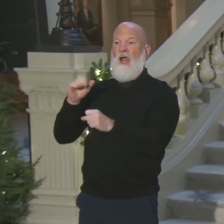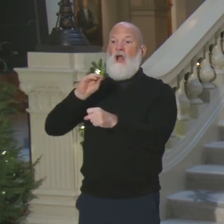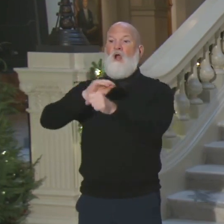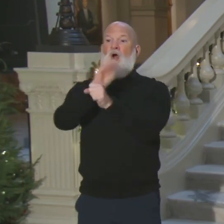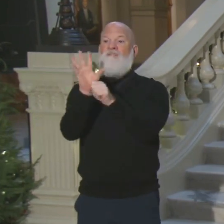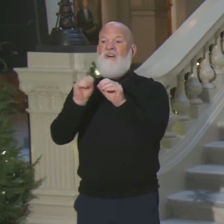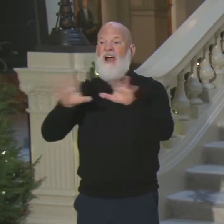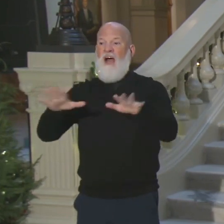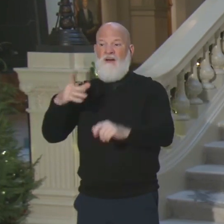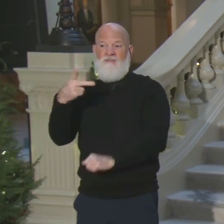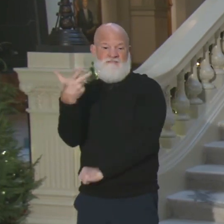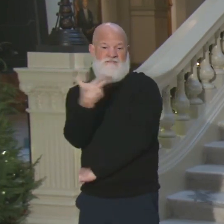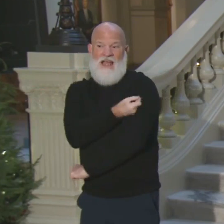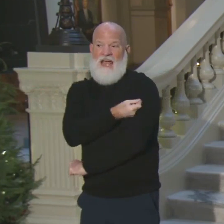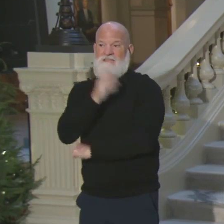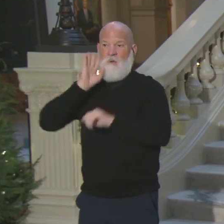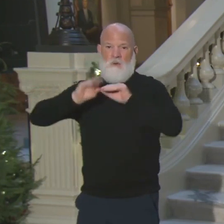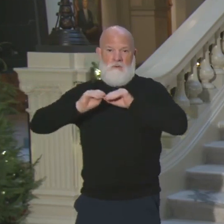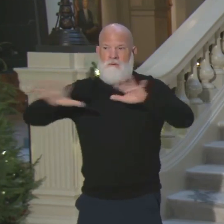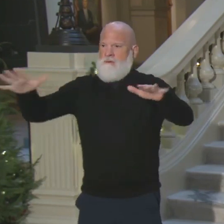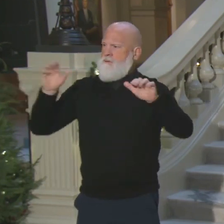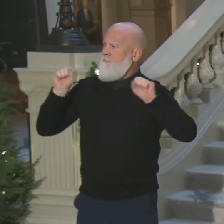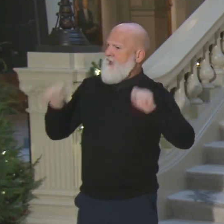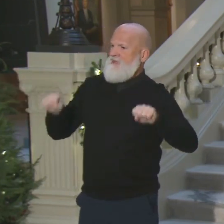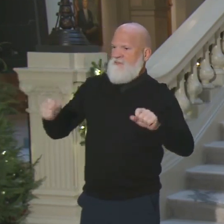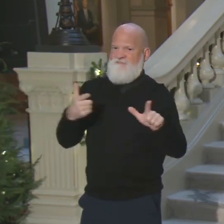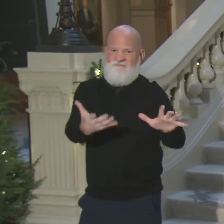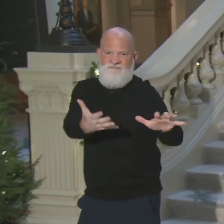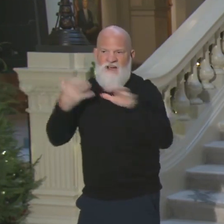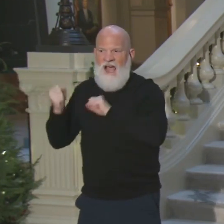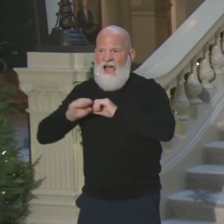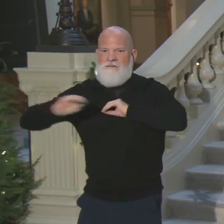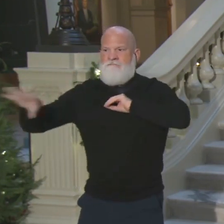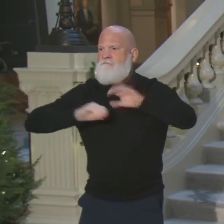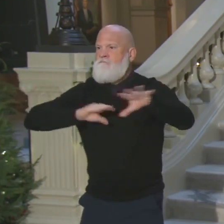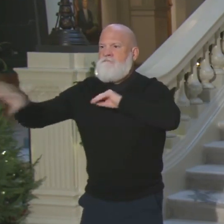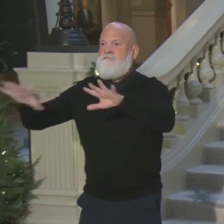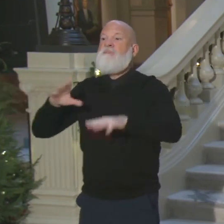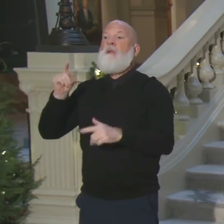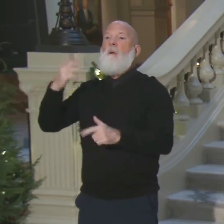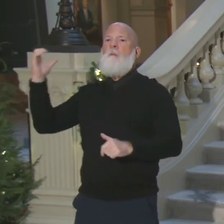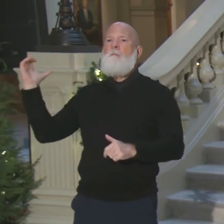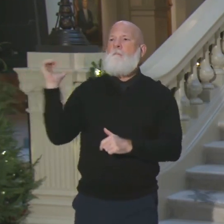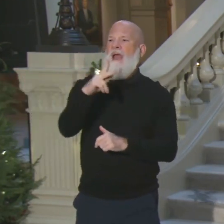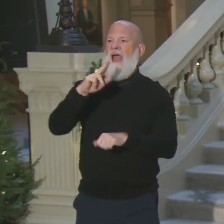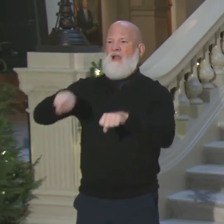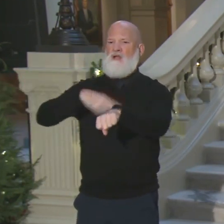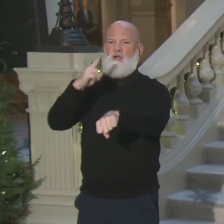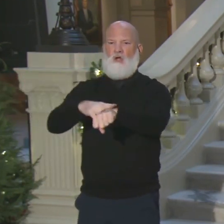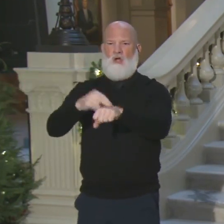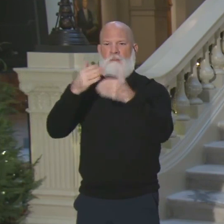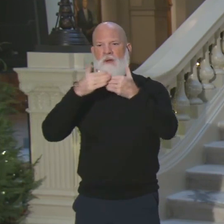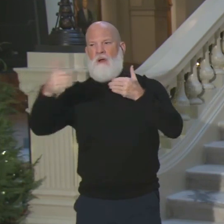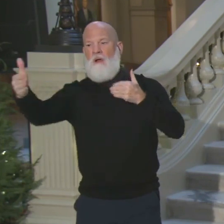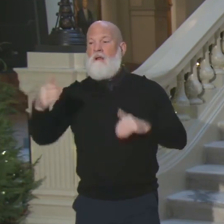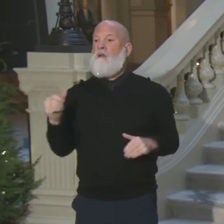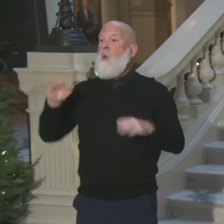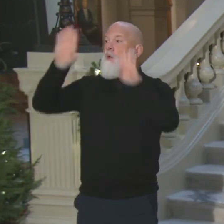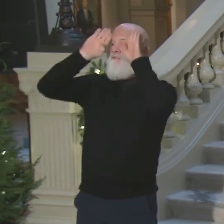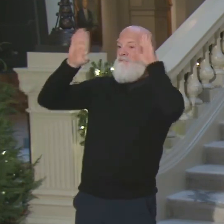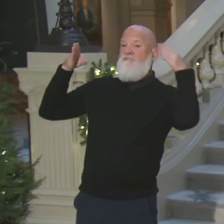normal. The focus on November 3rd is drawing energy away from those goals.